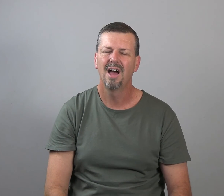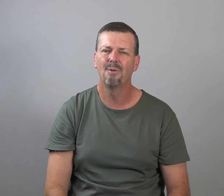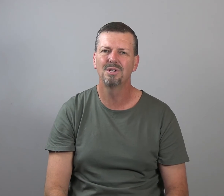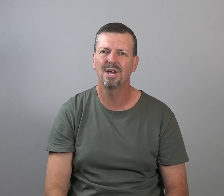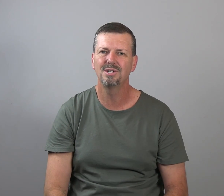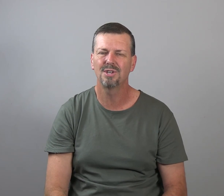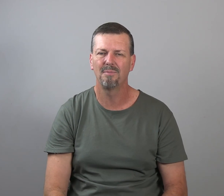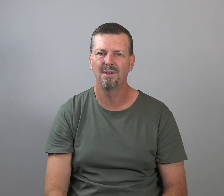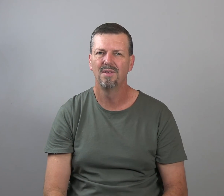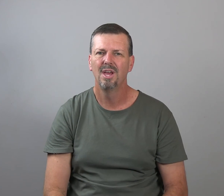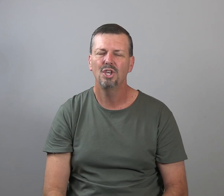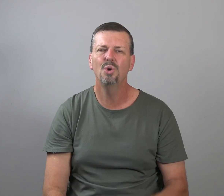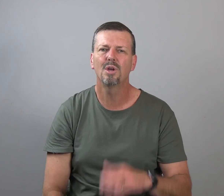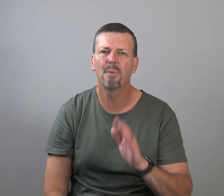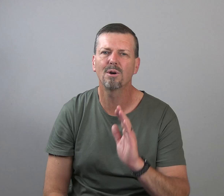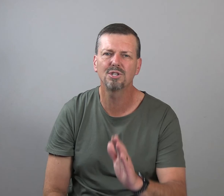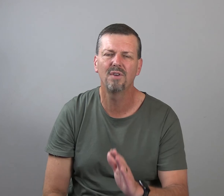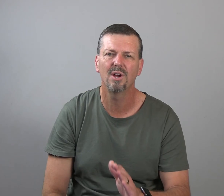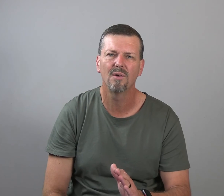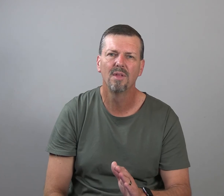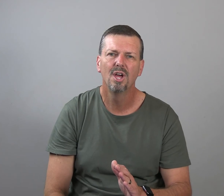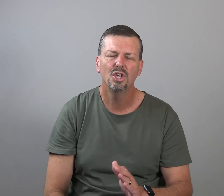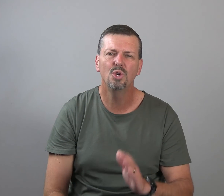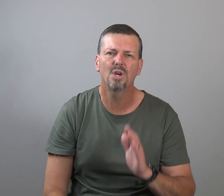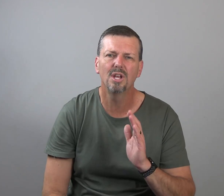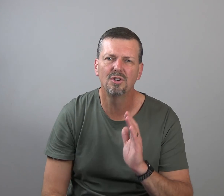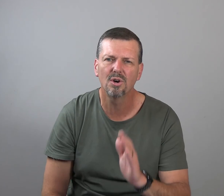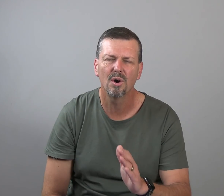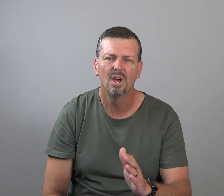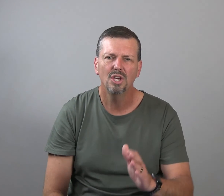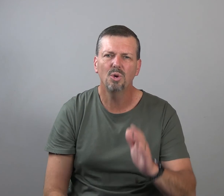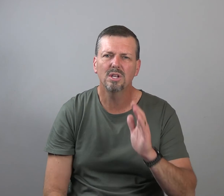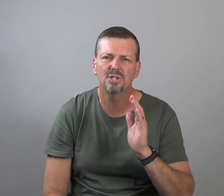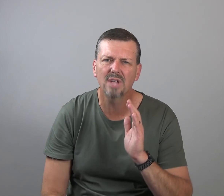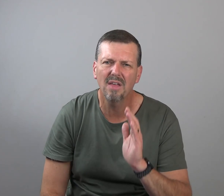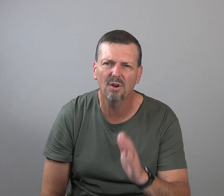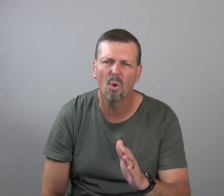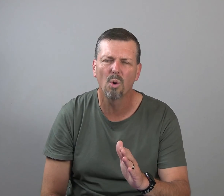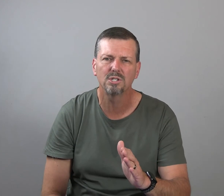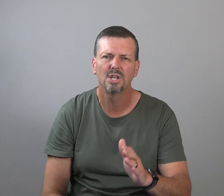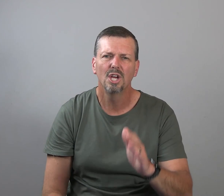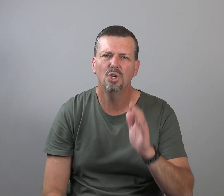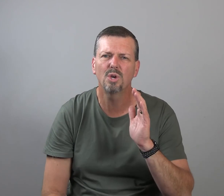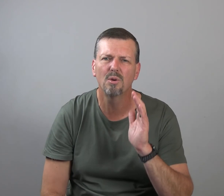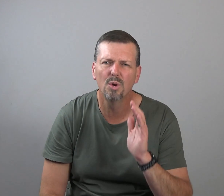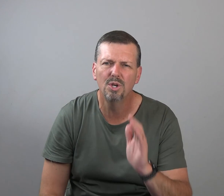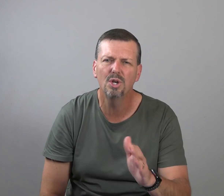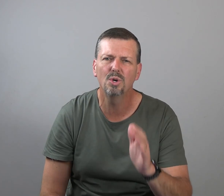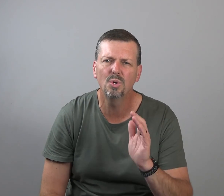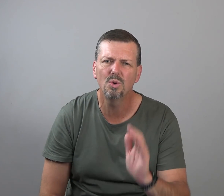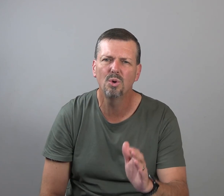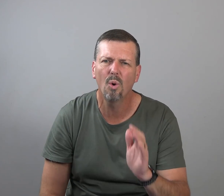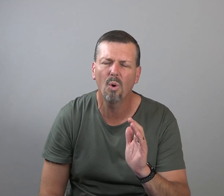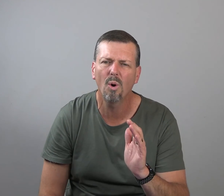I want to tell you something. You can persevere. You can endure. You can stay the course. You can renew your